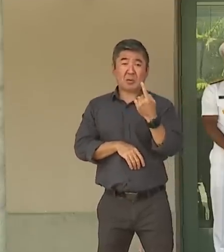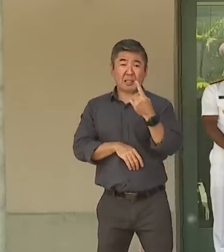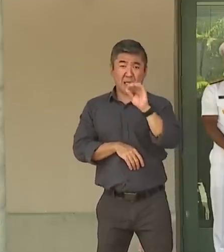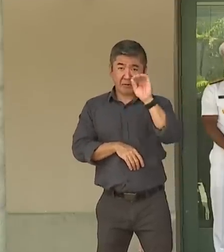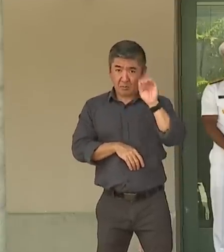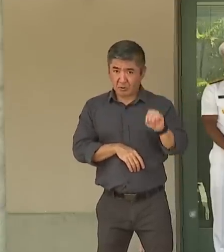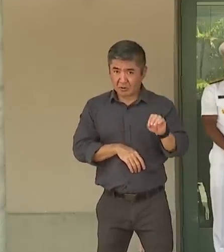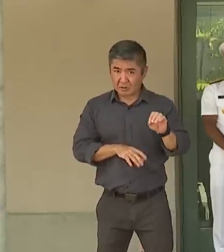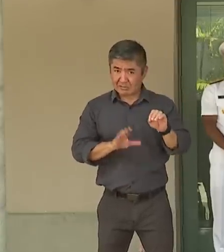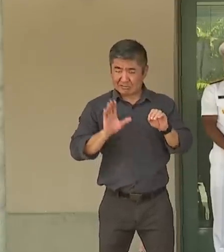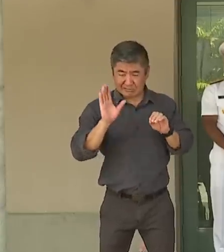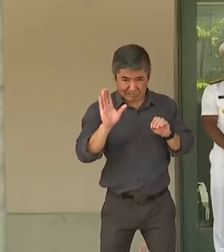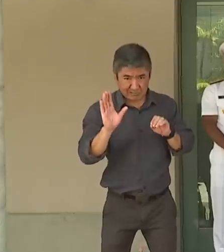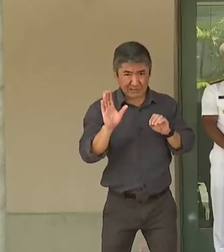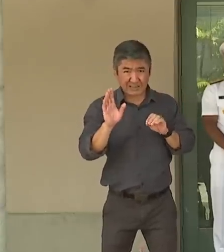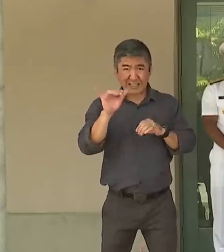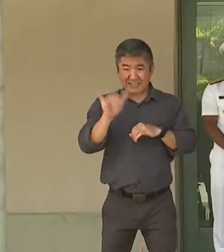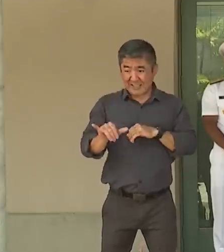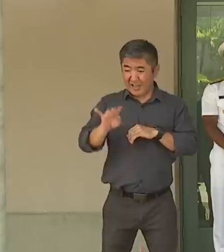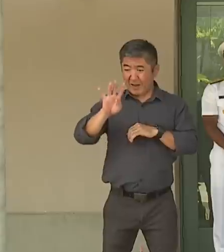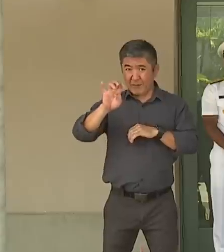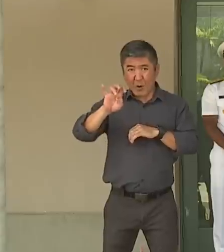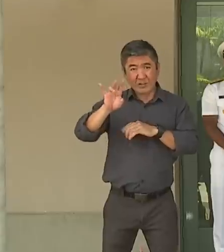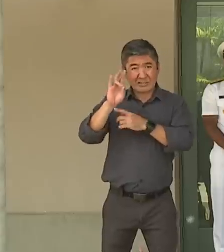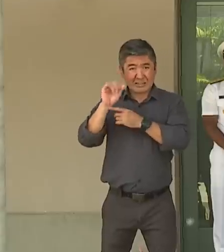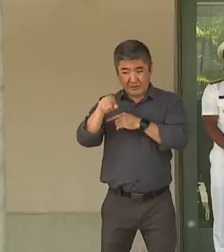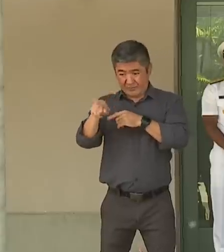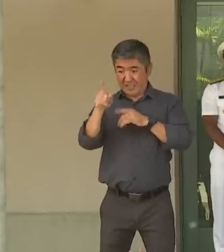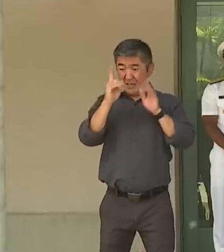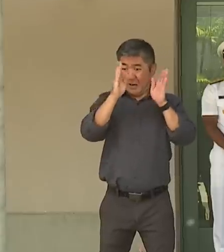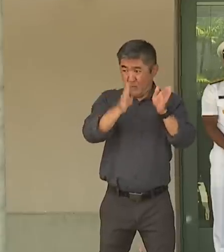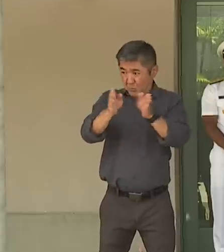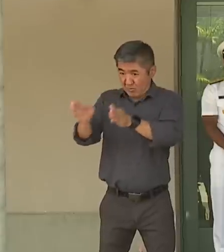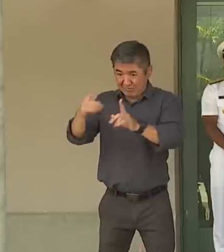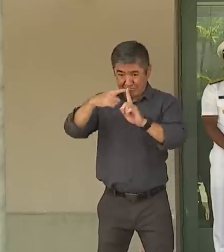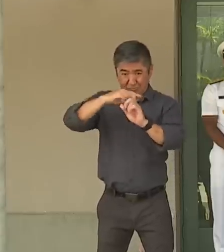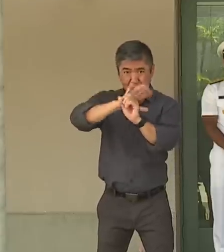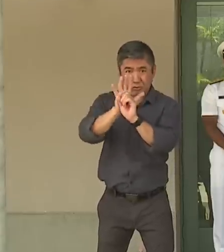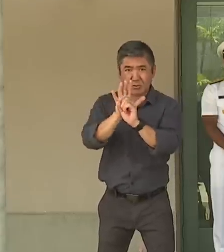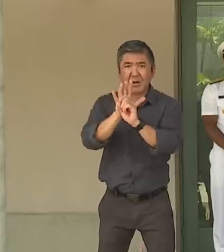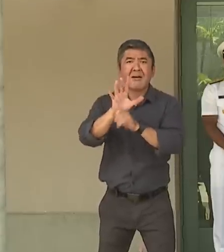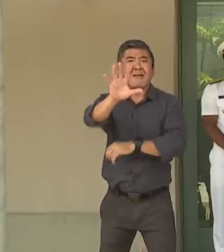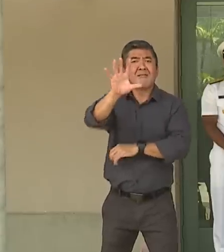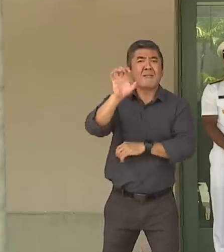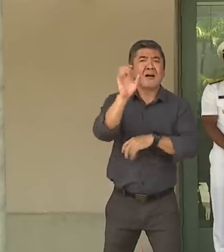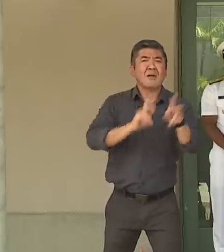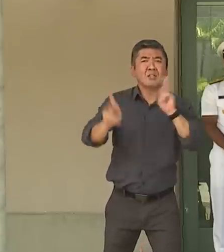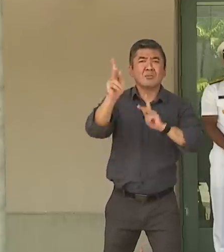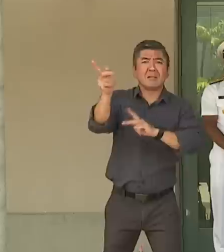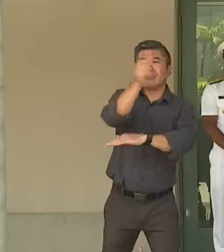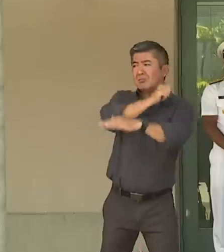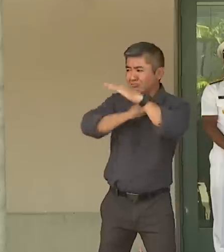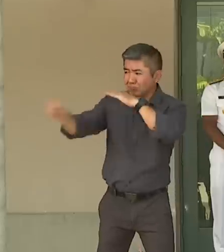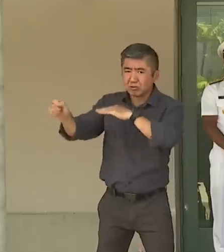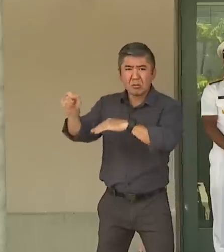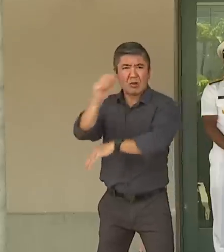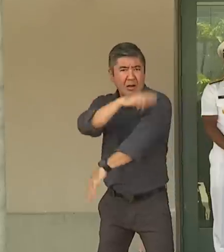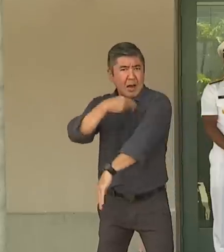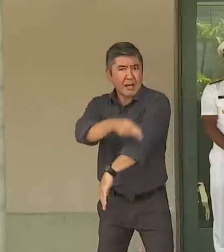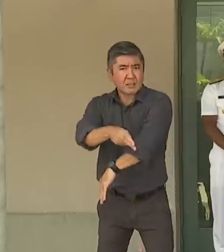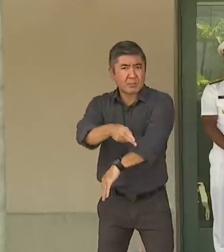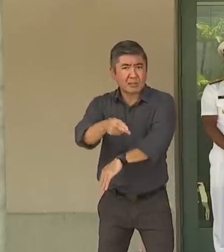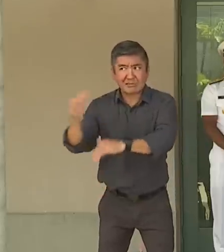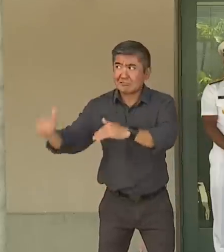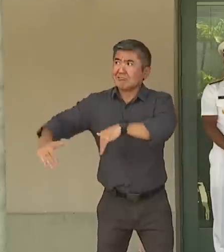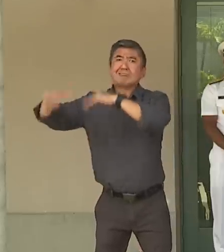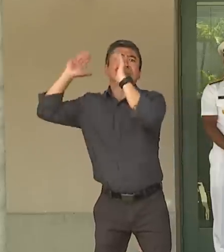anticipate of those 4,700 individuals that have become positive, as many as 500 people will go to the hospital. And